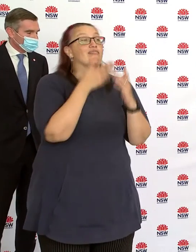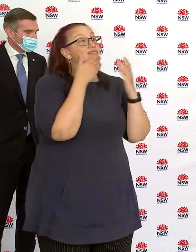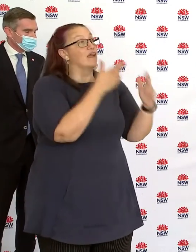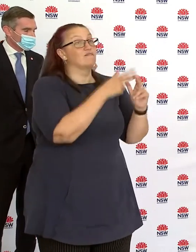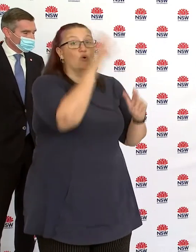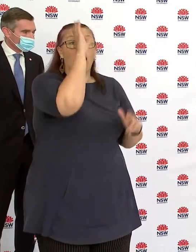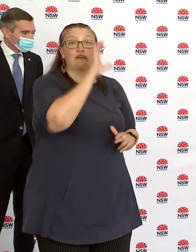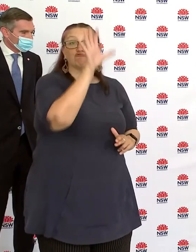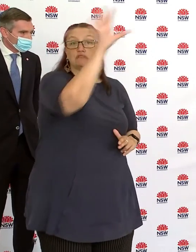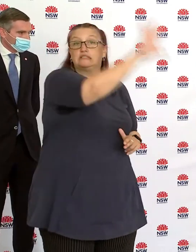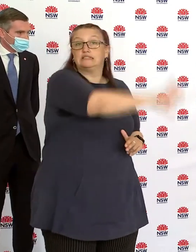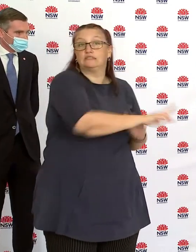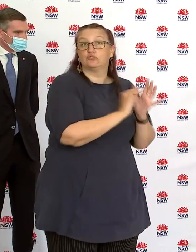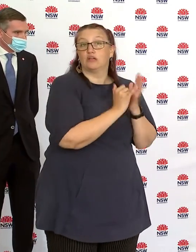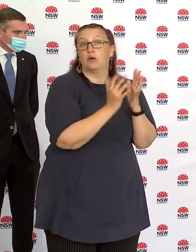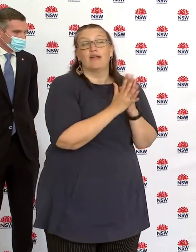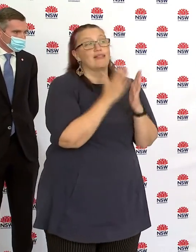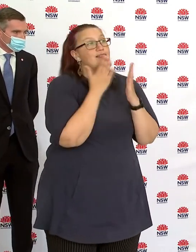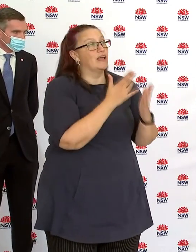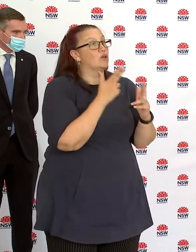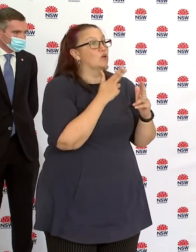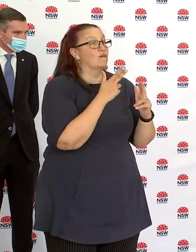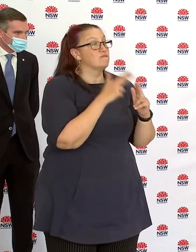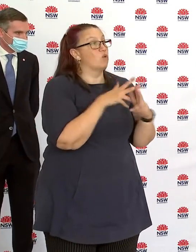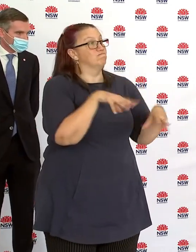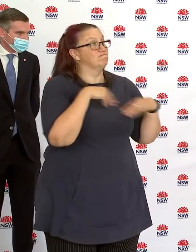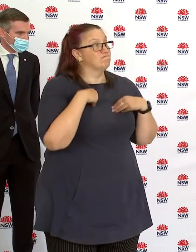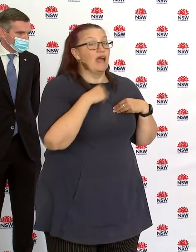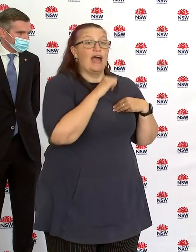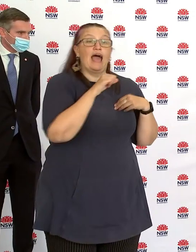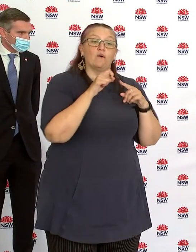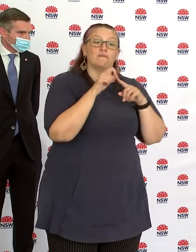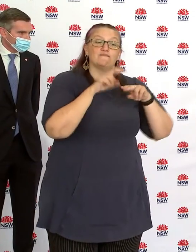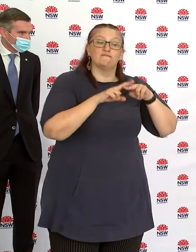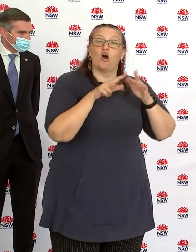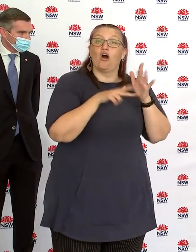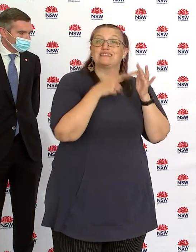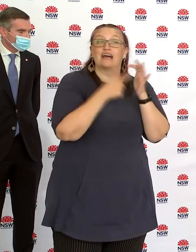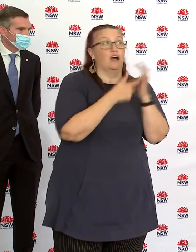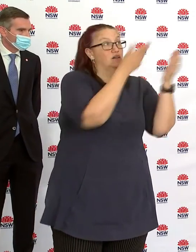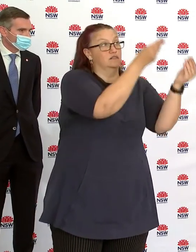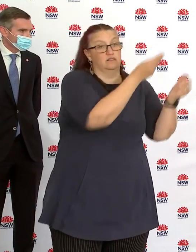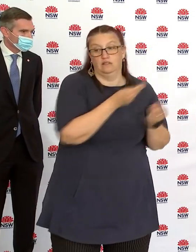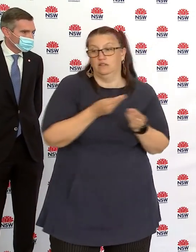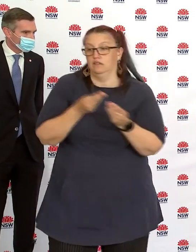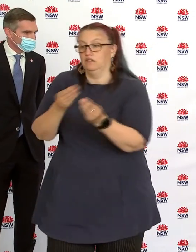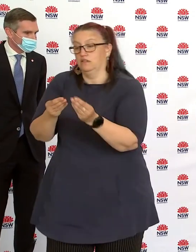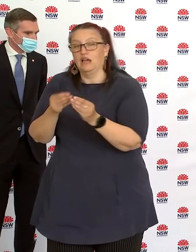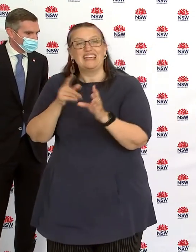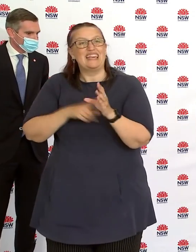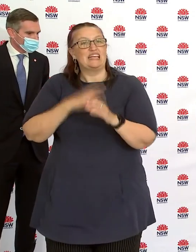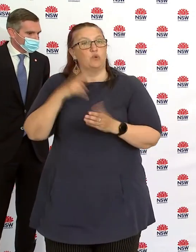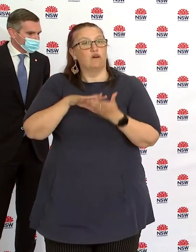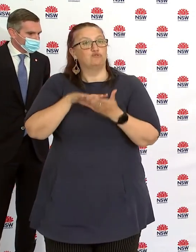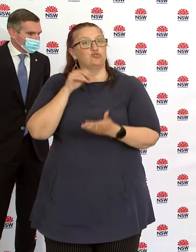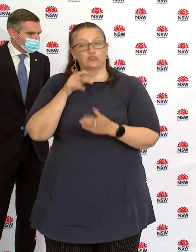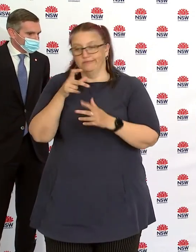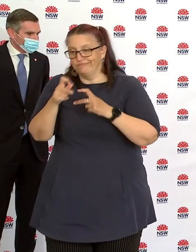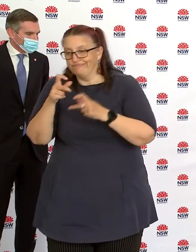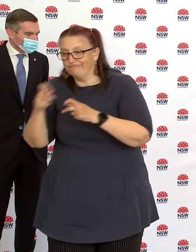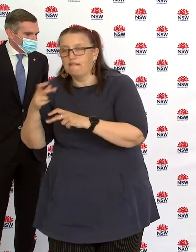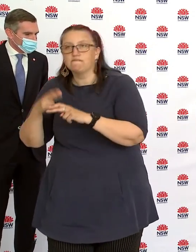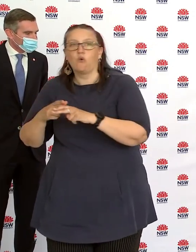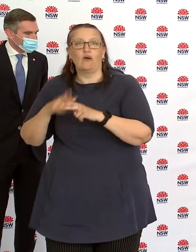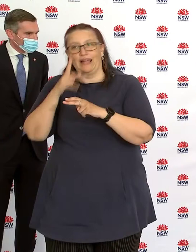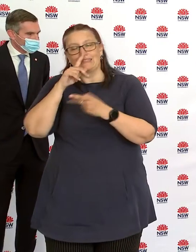is important to make sure we give our year 12 students in those eight areas every opportunity, as much as the opportunity that kids in